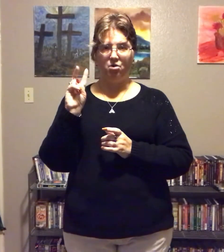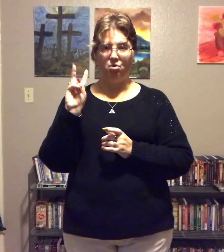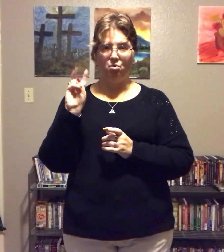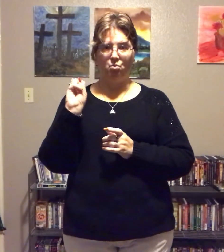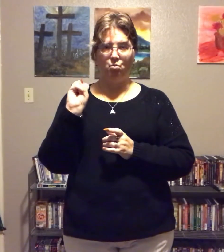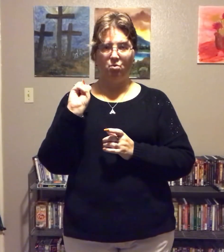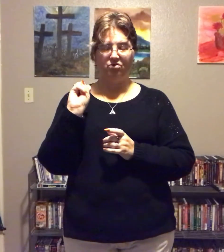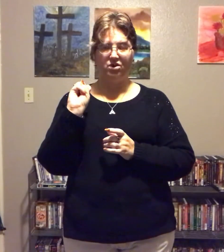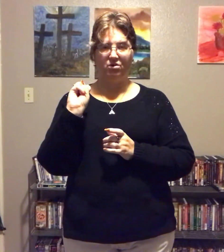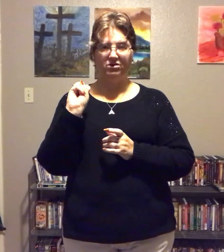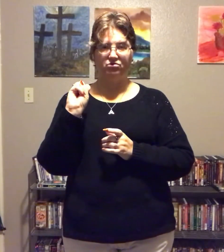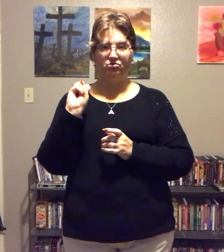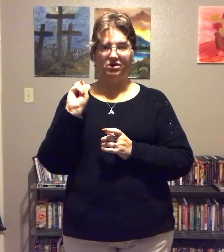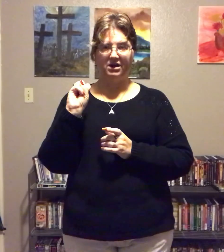With no exercise.